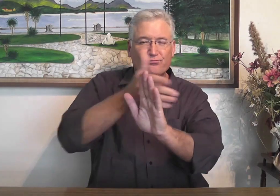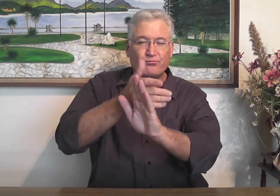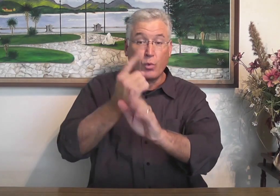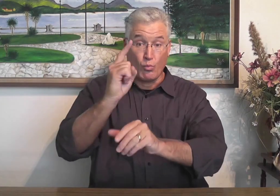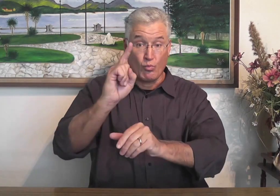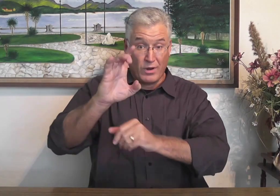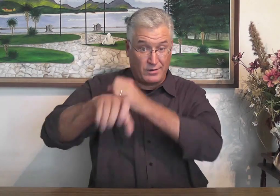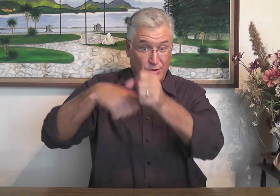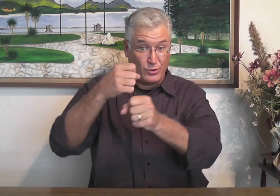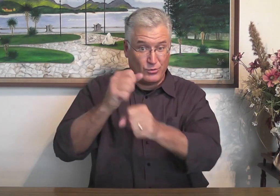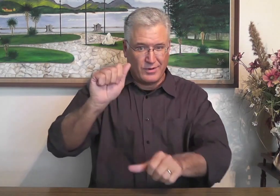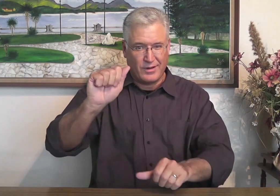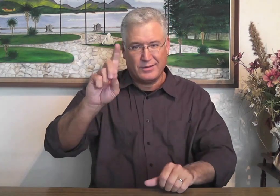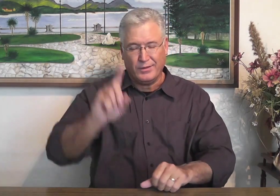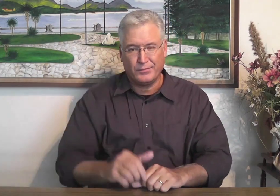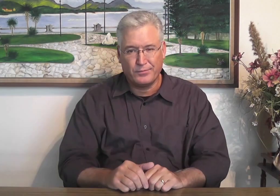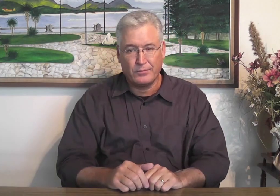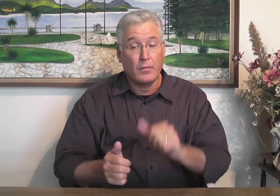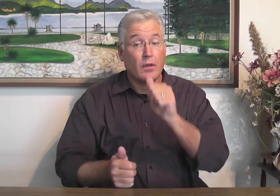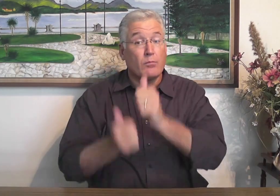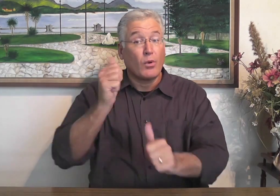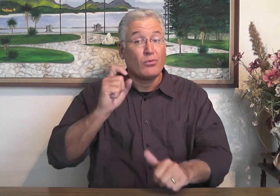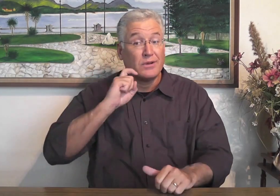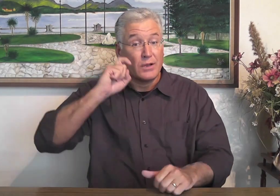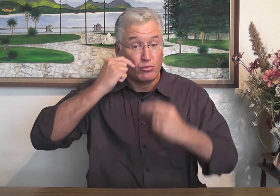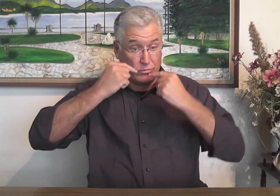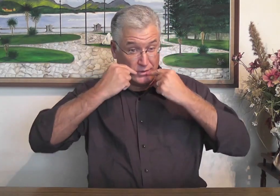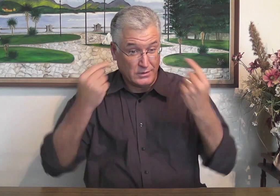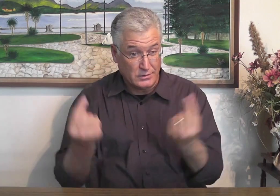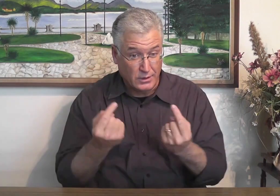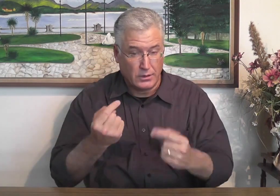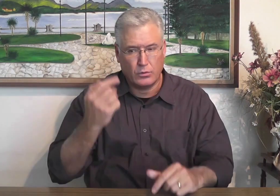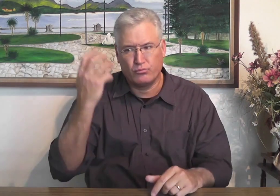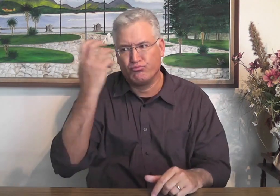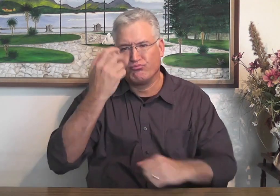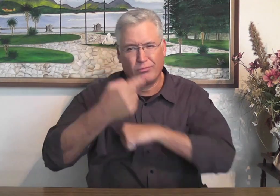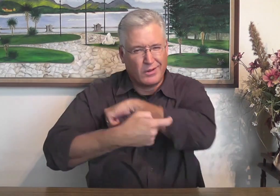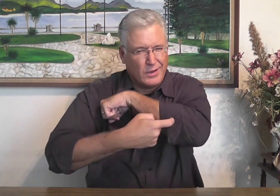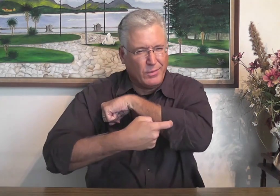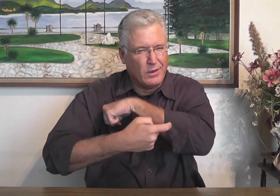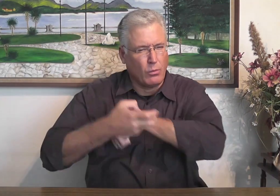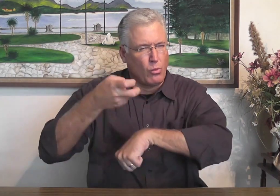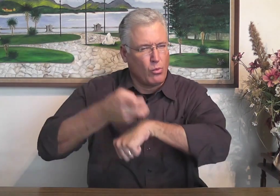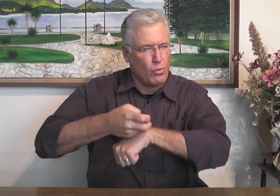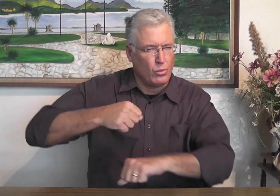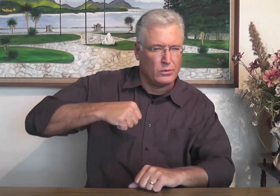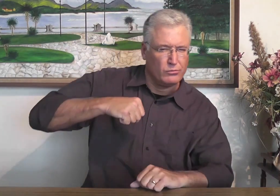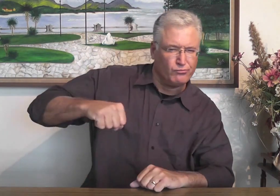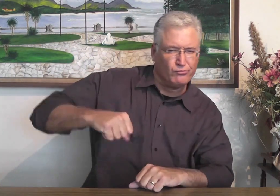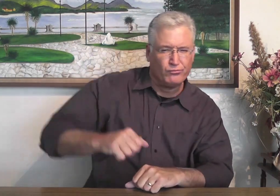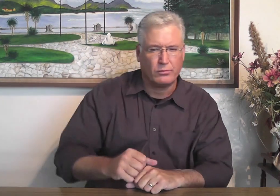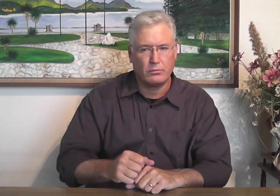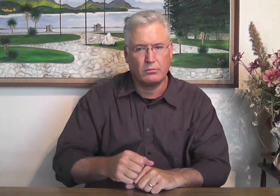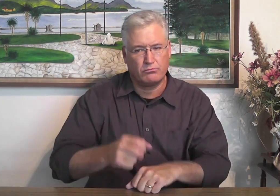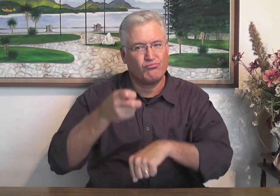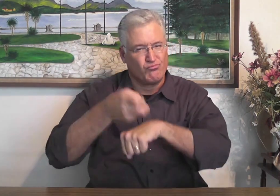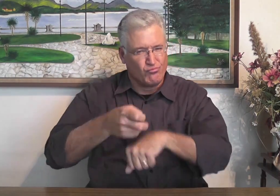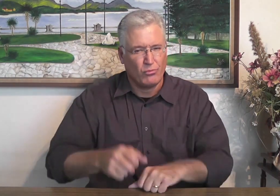-believers. Up in the first century AD, most sexual sins are temptation. It's hard to